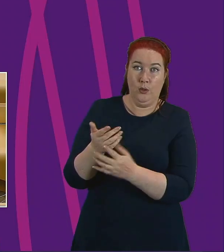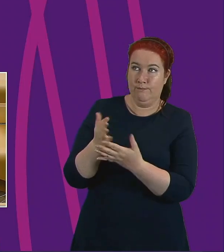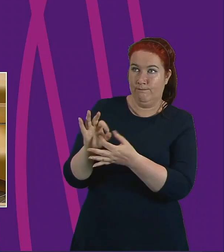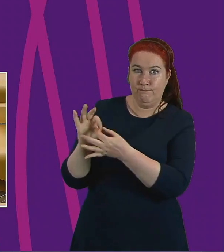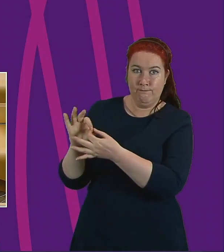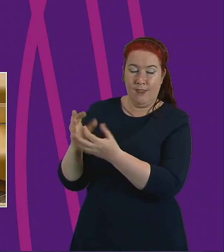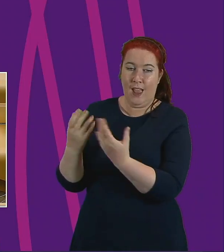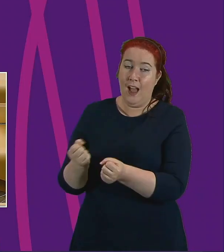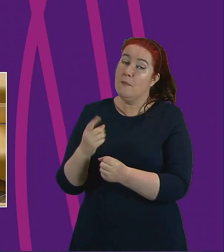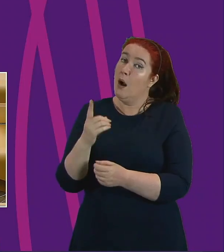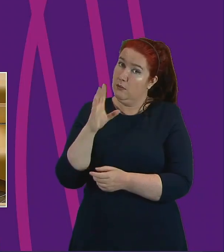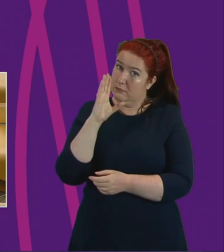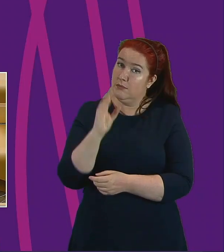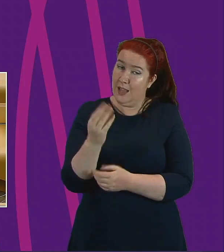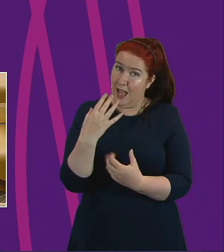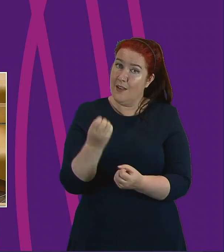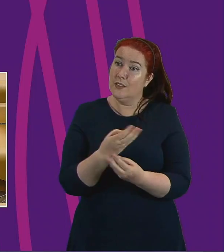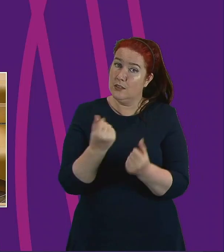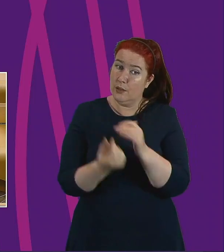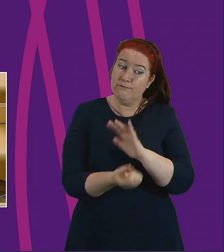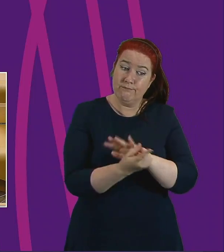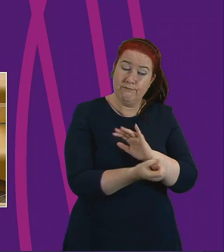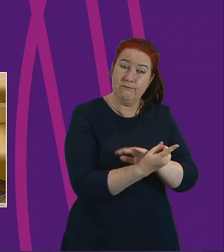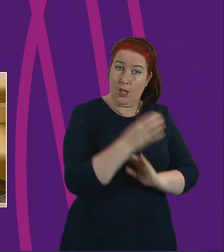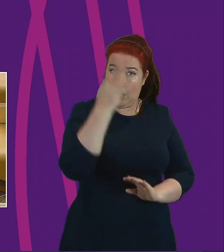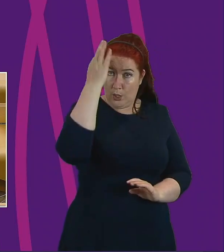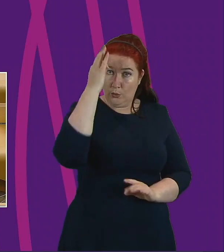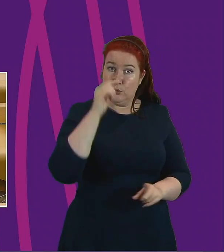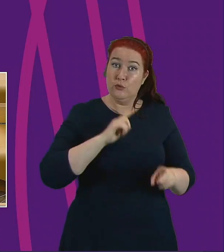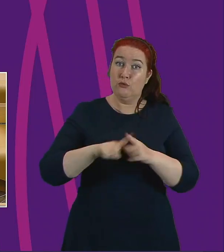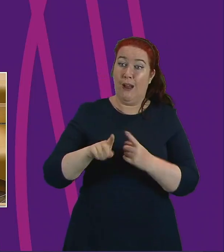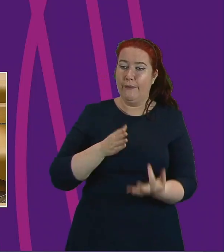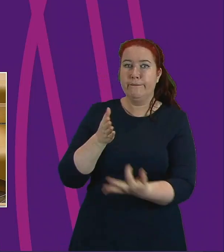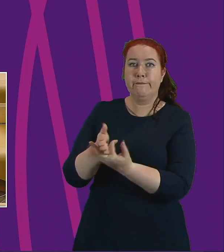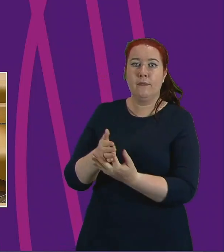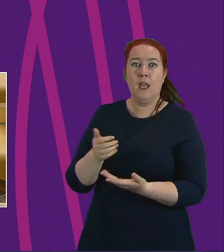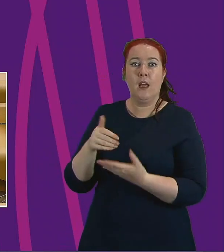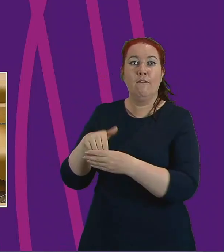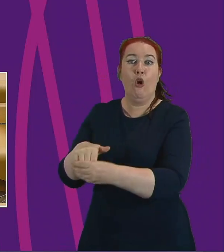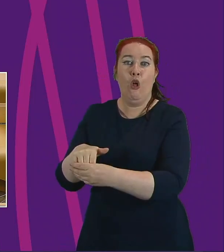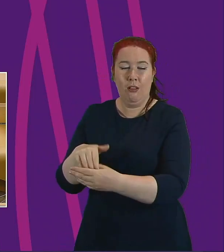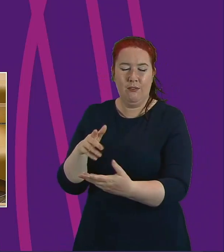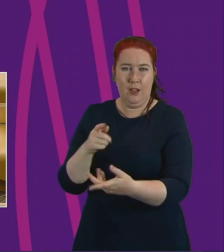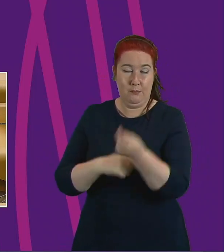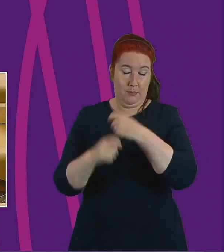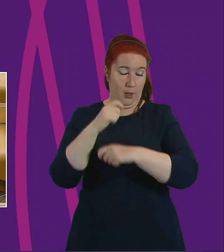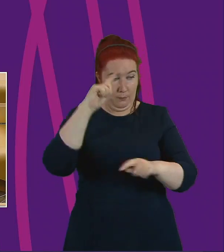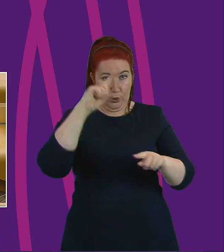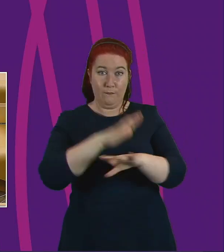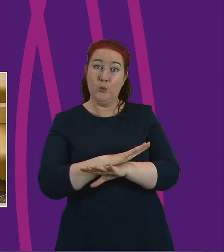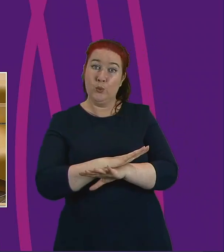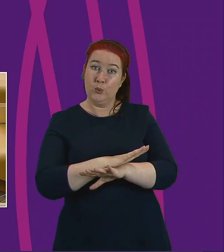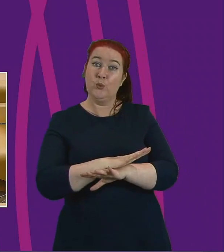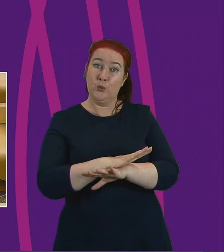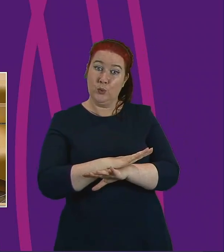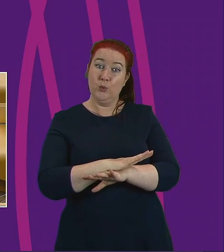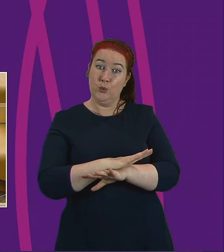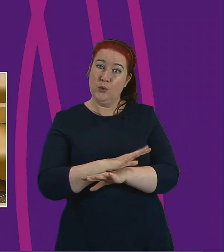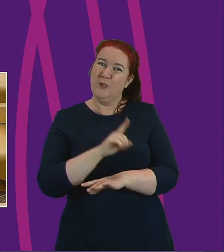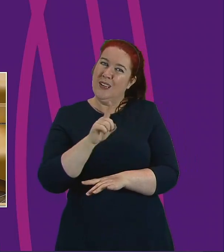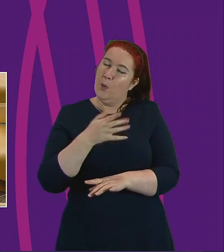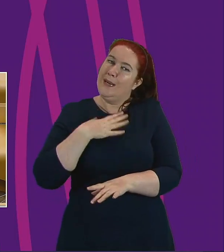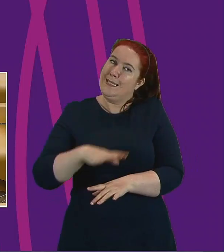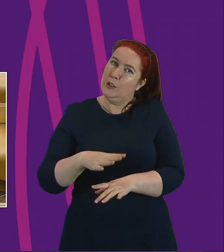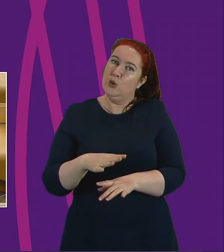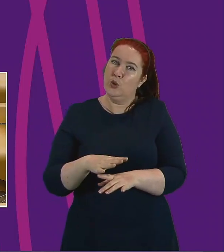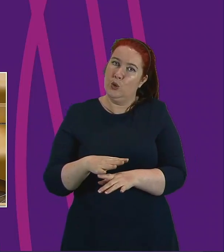the occasions, Deputy President and Officer, where councils started trying to get involved and that created some confusion. And that needs to be ironed out